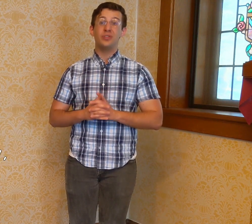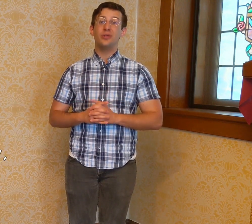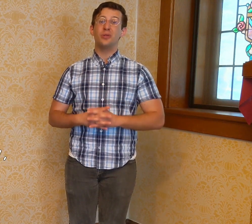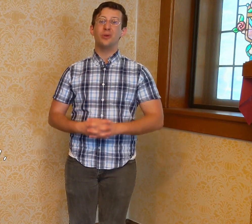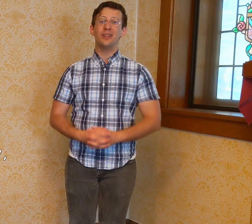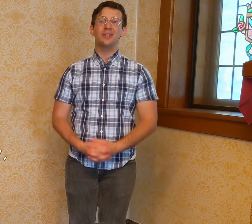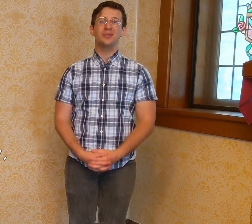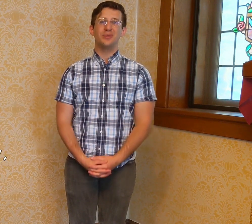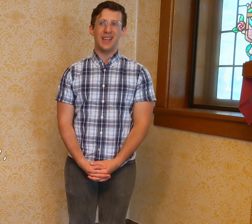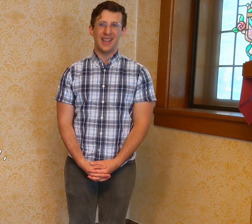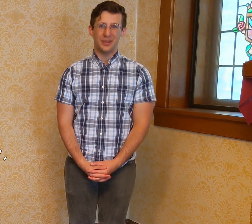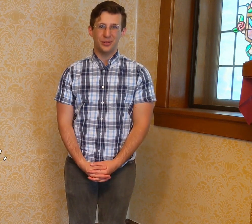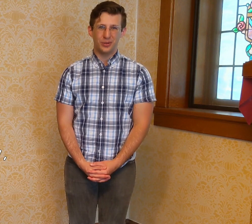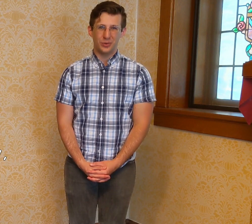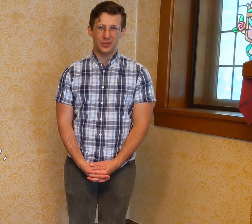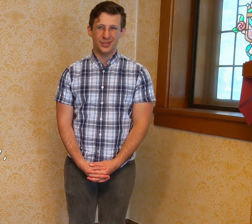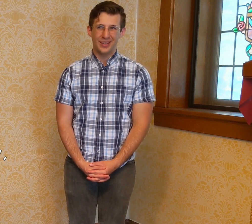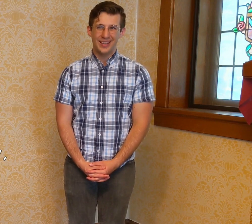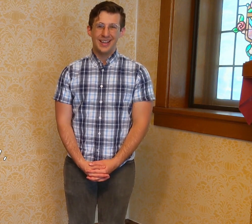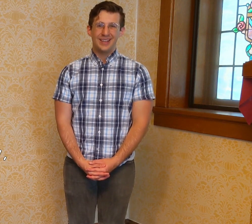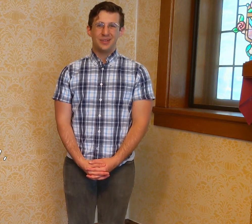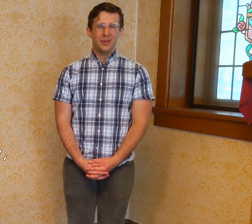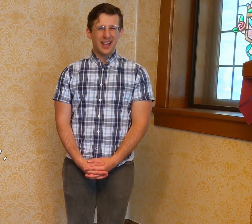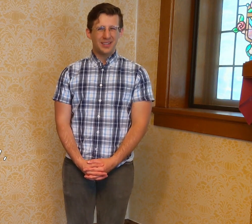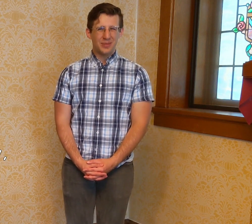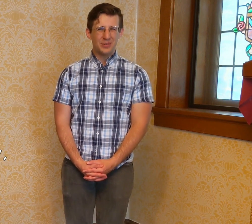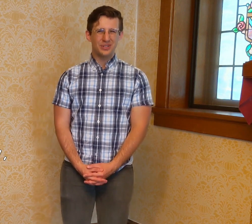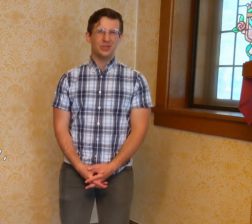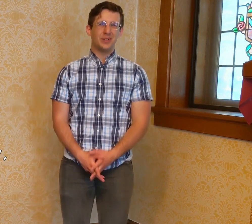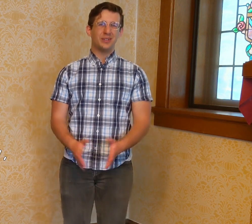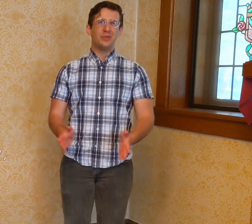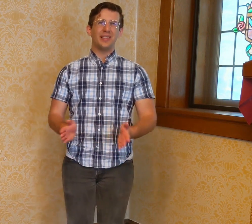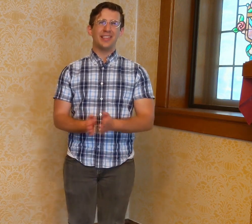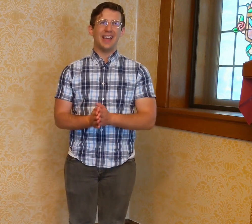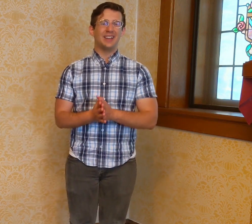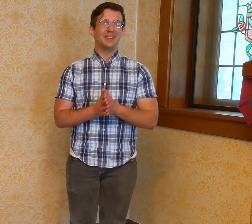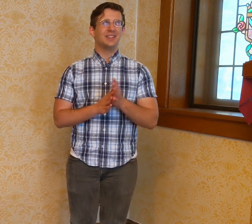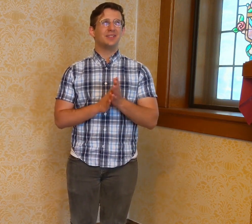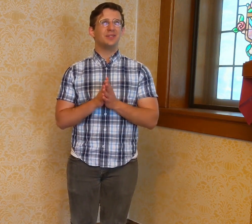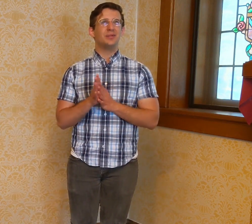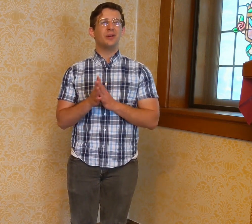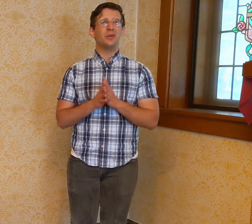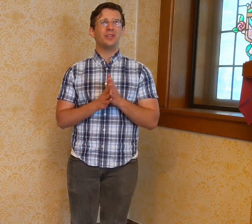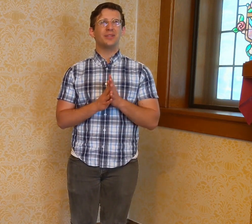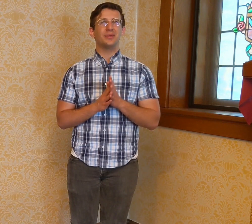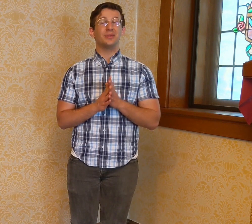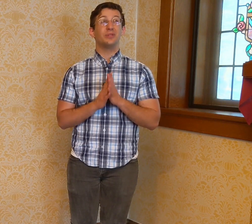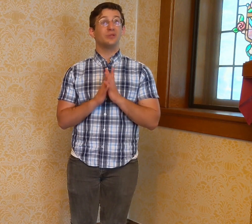your will today. Those are the words. So what kind of emotion should we do on that? To do our will to, to do